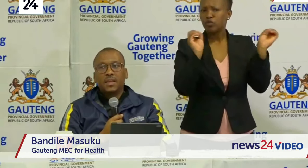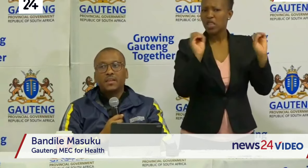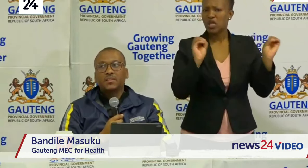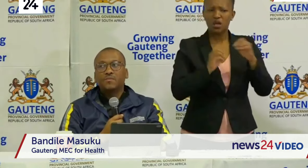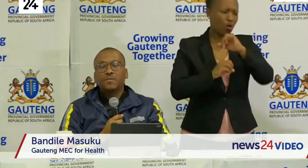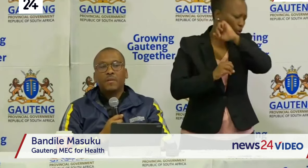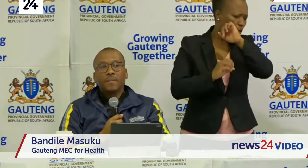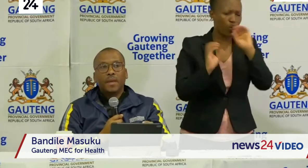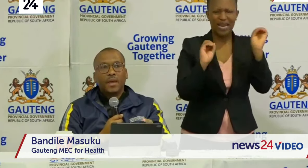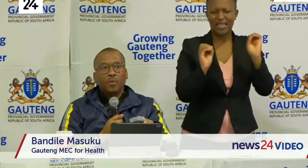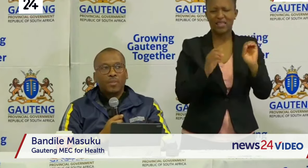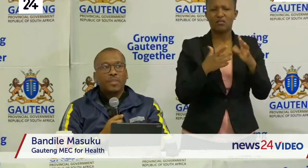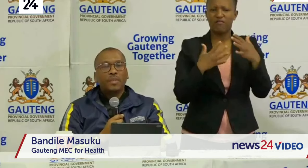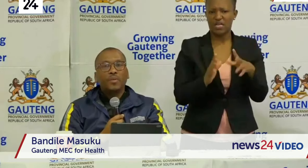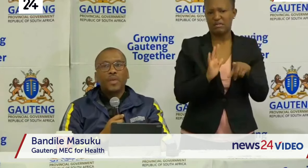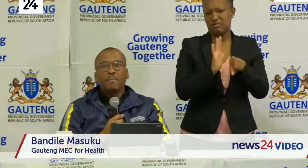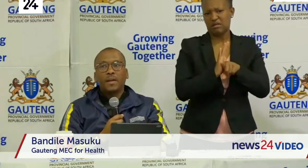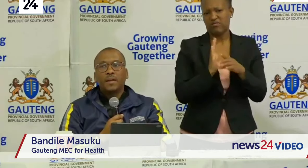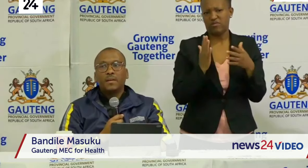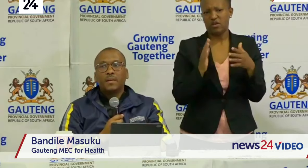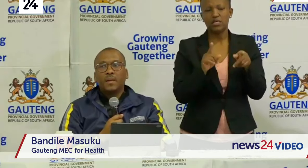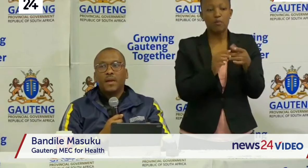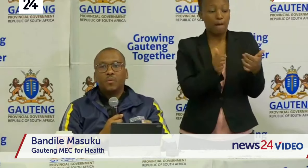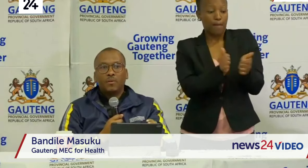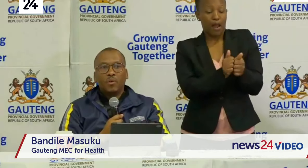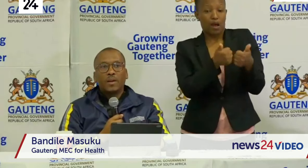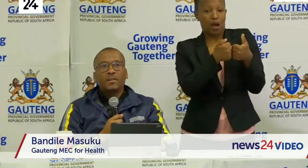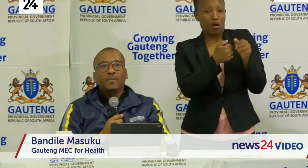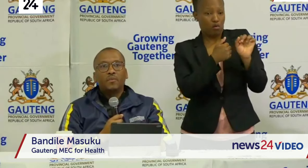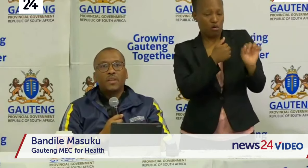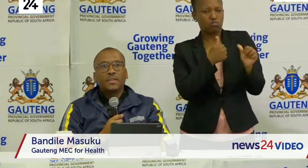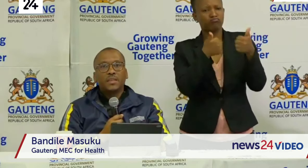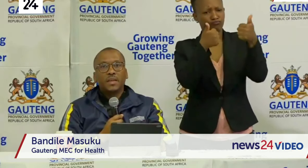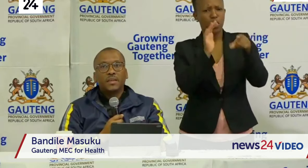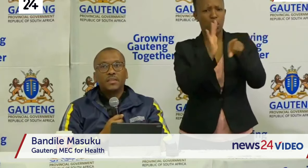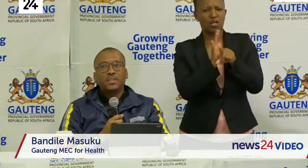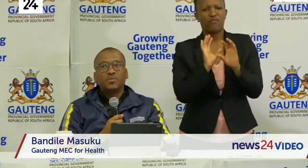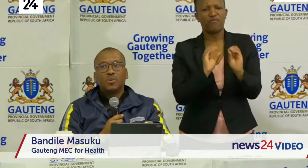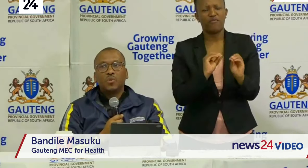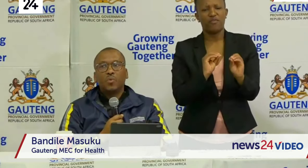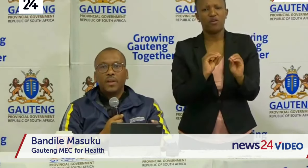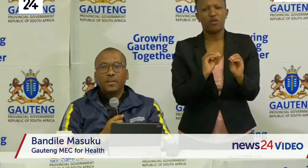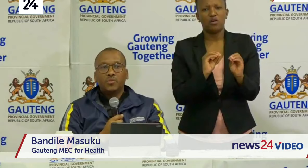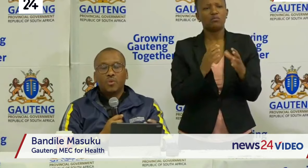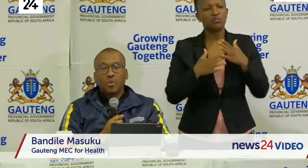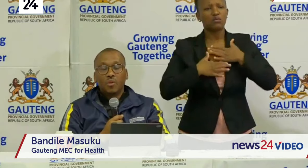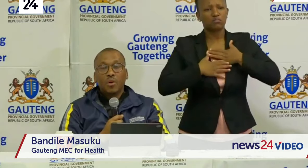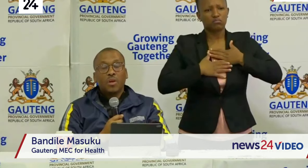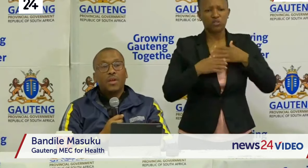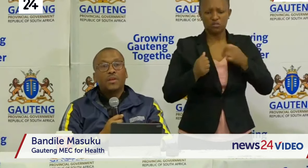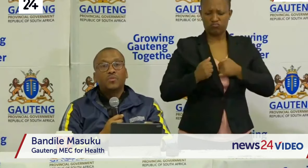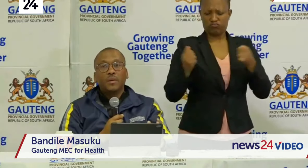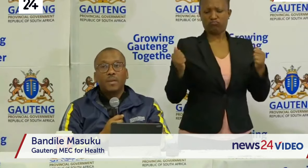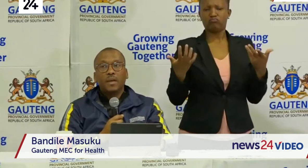tested negative with her partner and we're quite grateful that she's also willing to talk